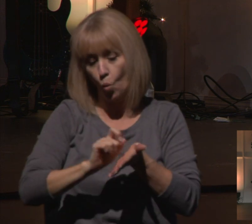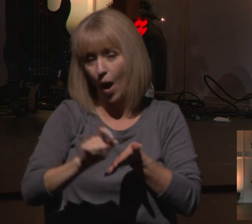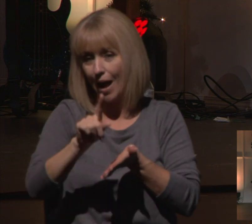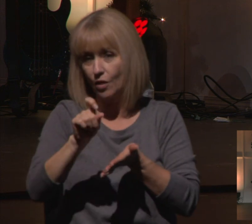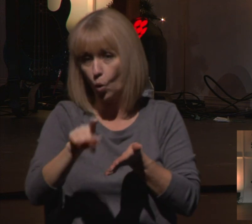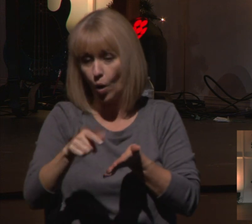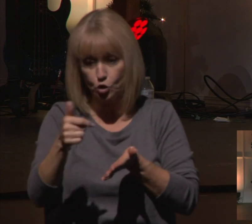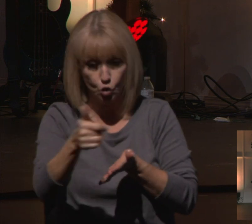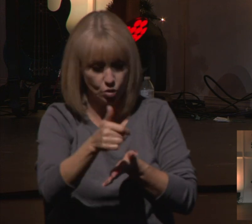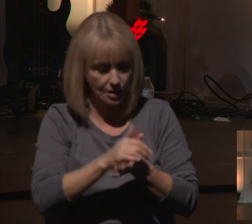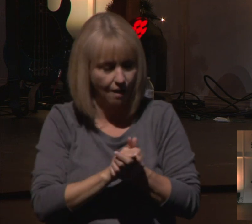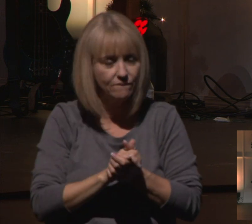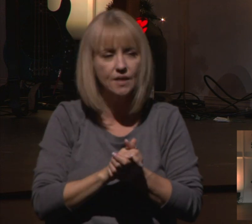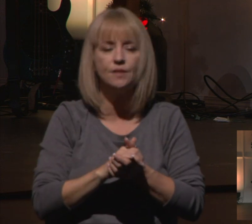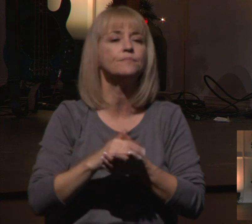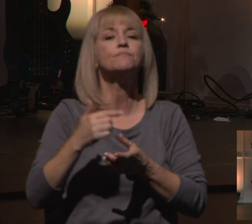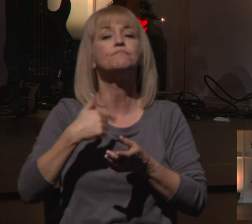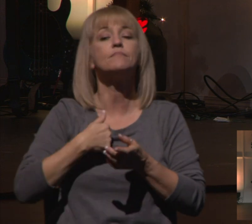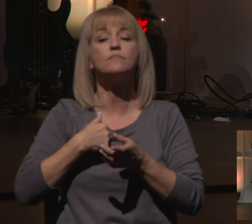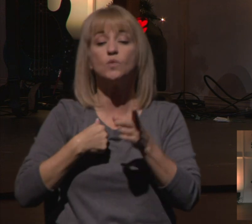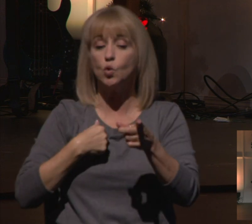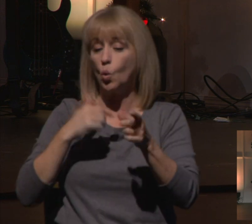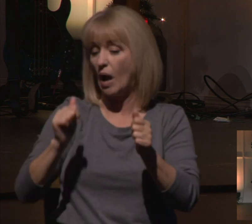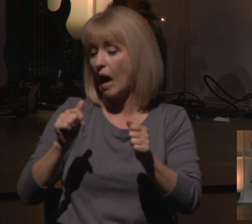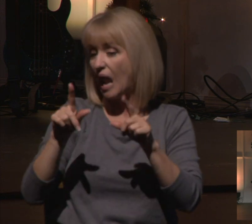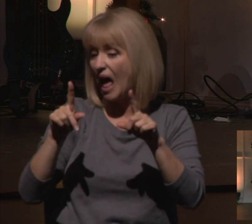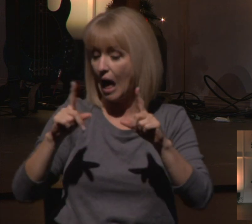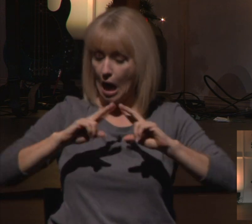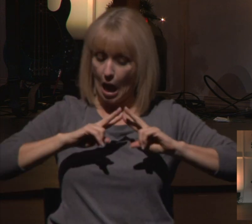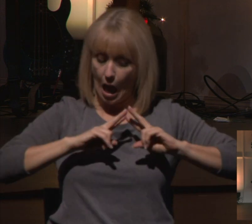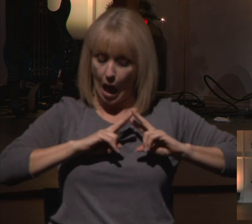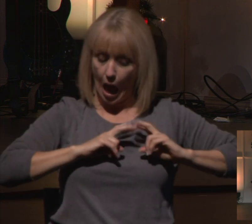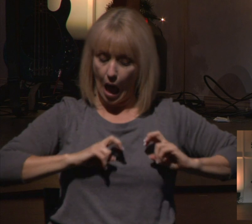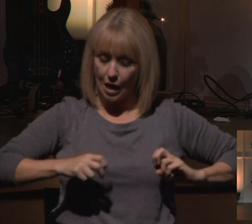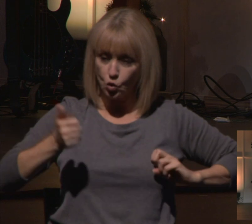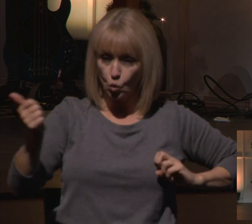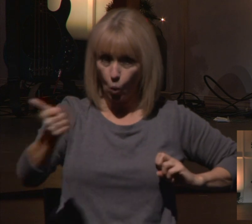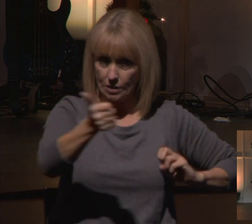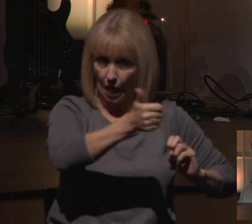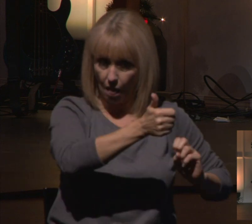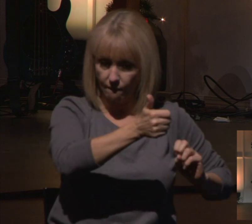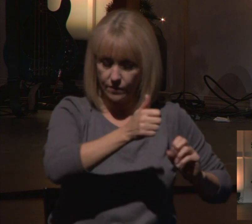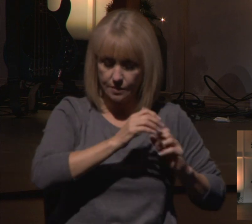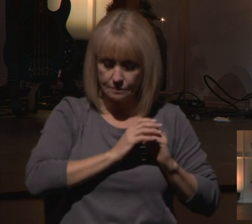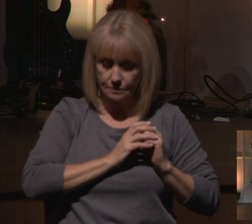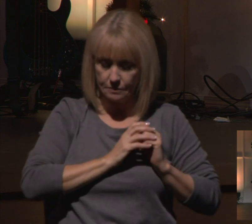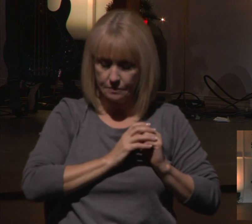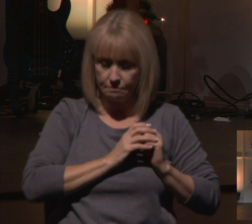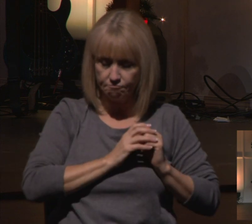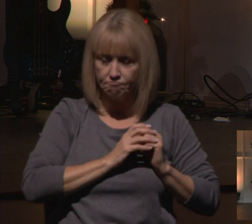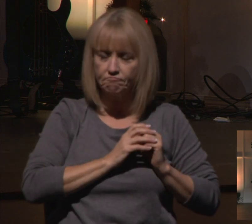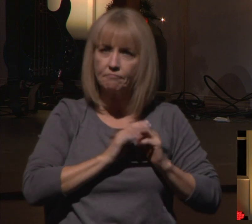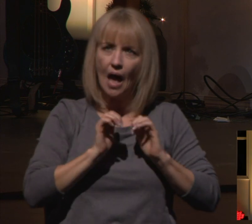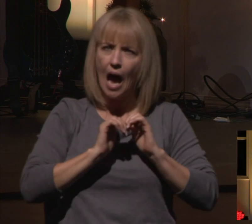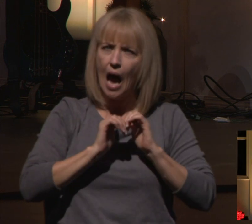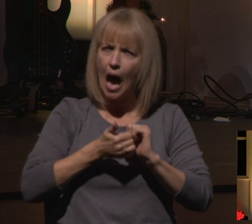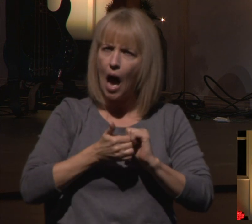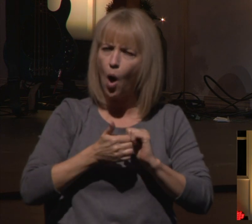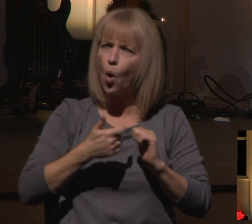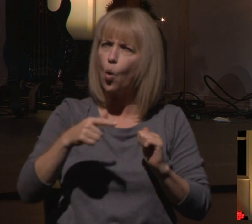as a family, answer it in your prayer times, ask yourself, and then answer this question. How have you distanced